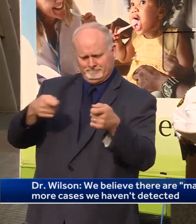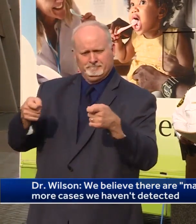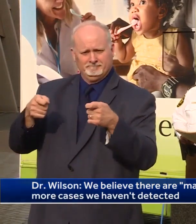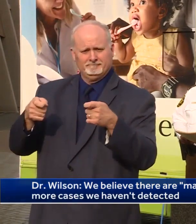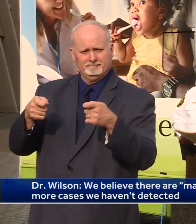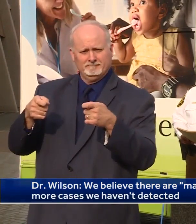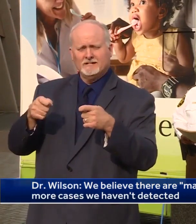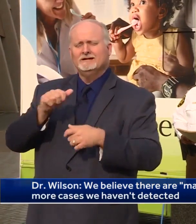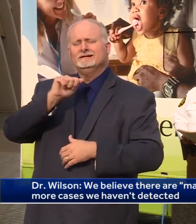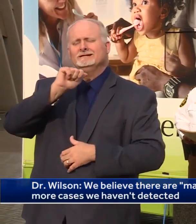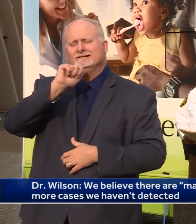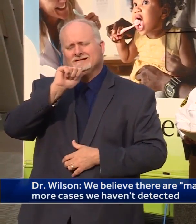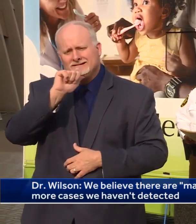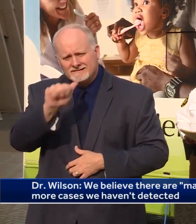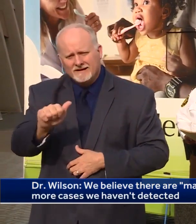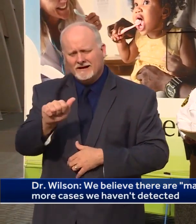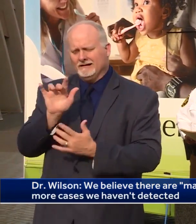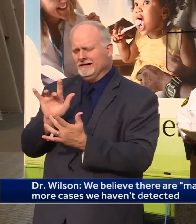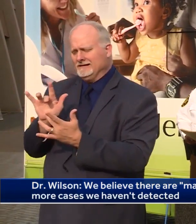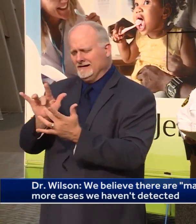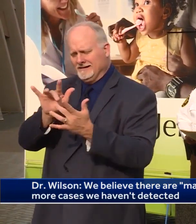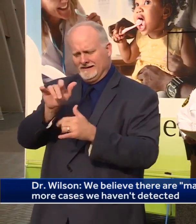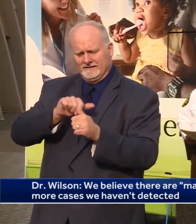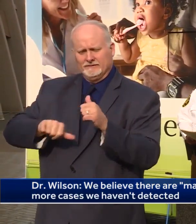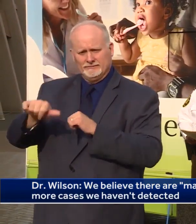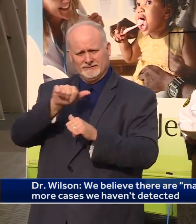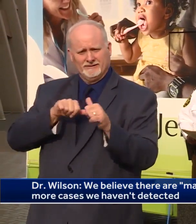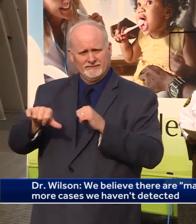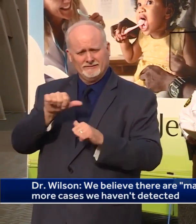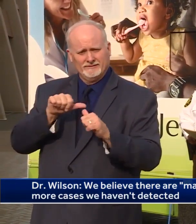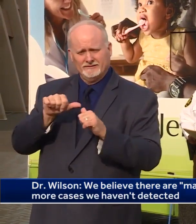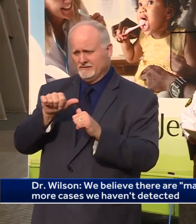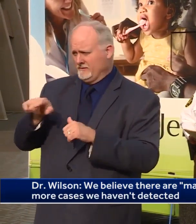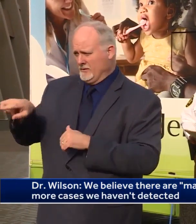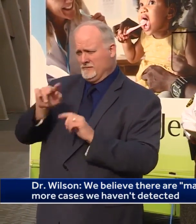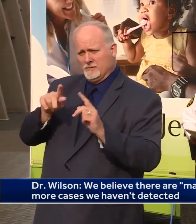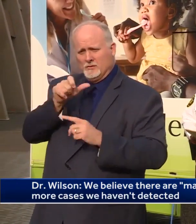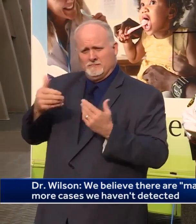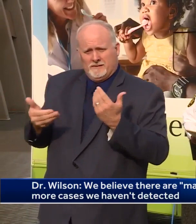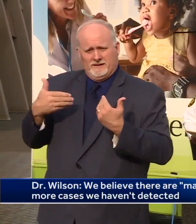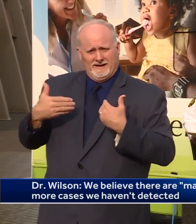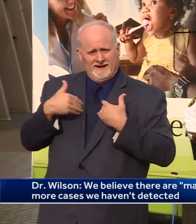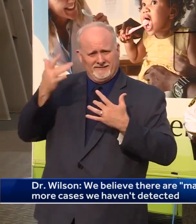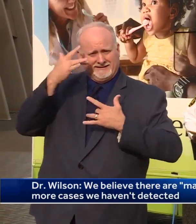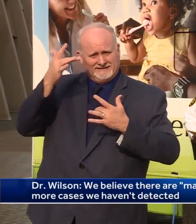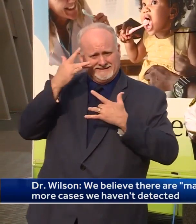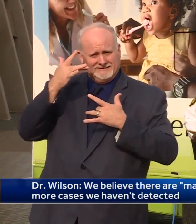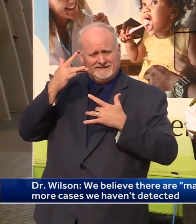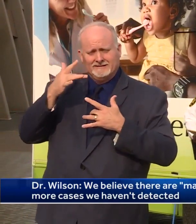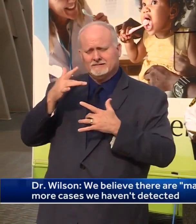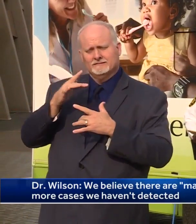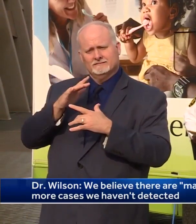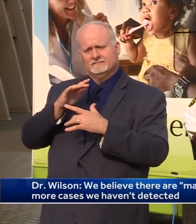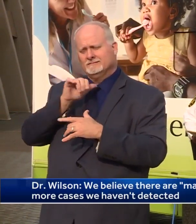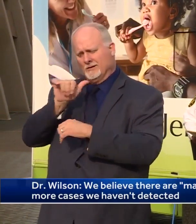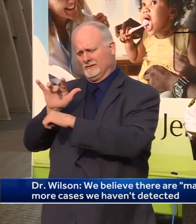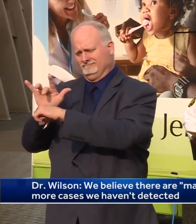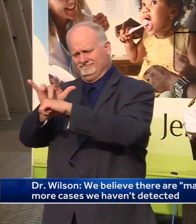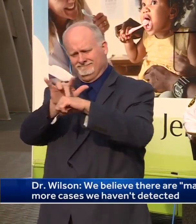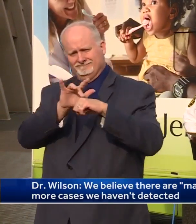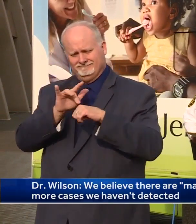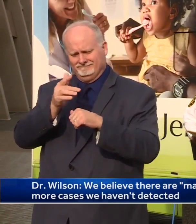contact contact with one another, contact with people that might have the disease so we can slow down the spread.